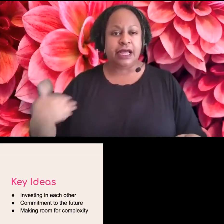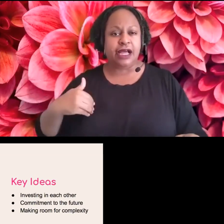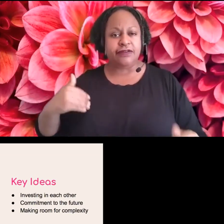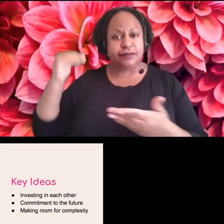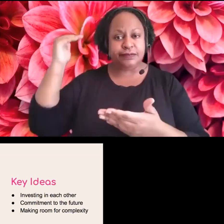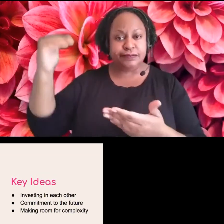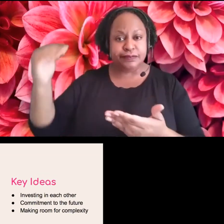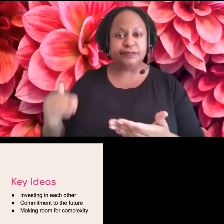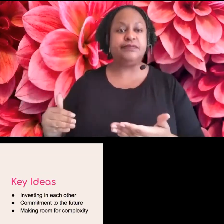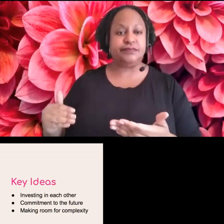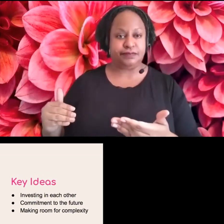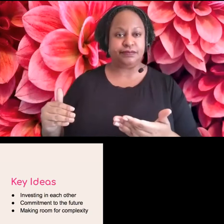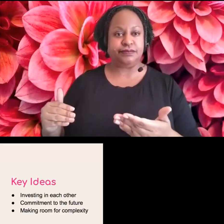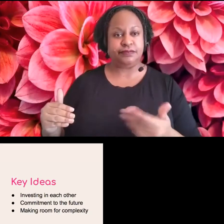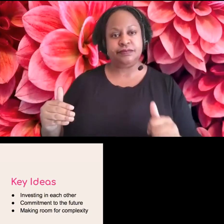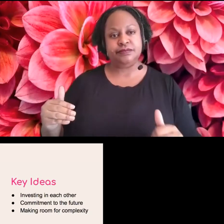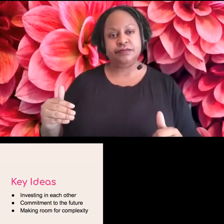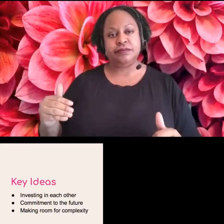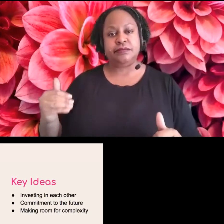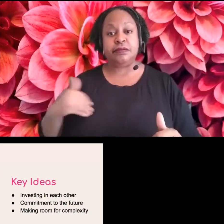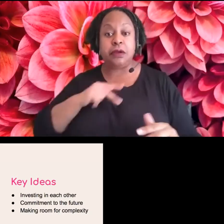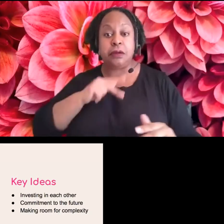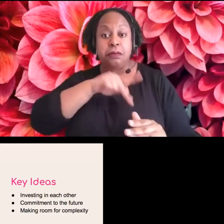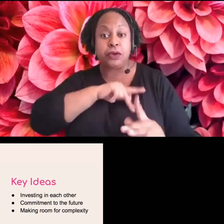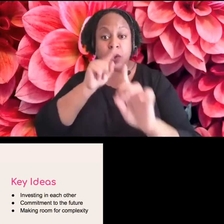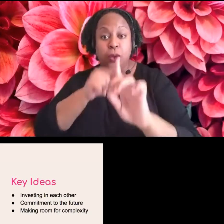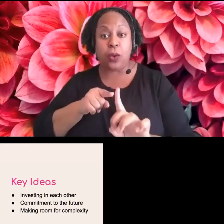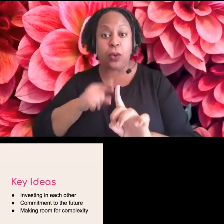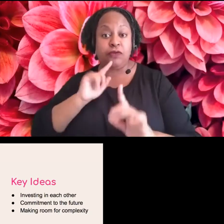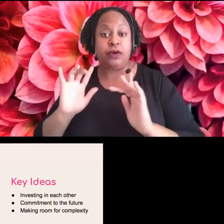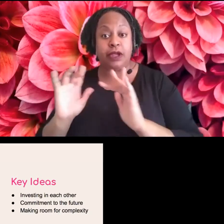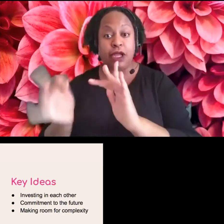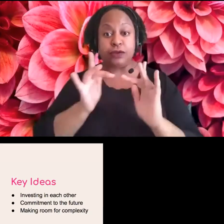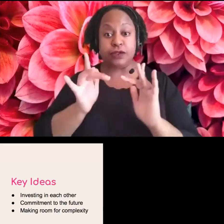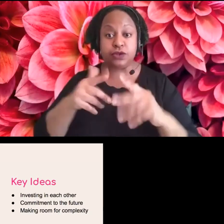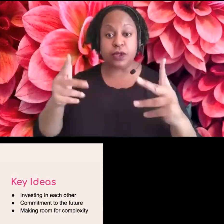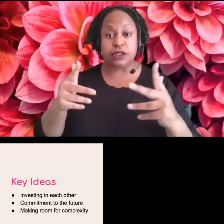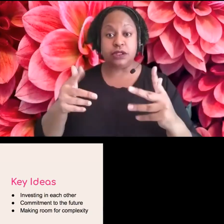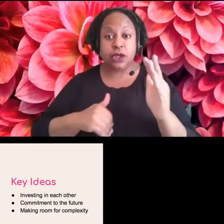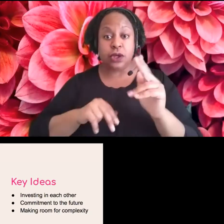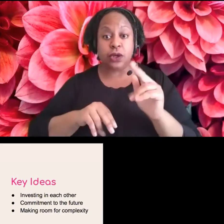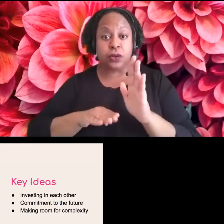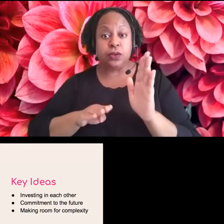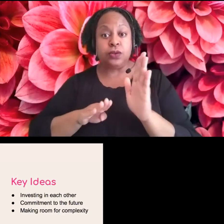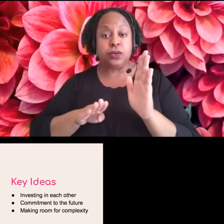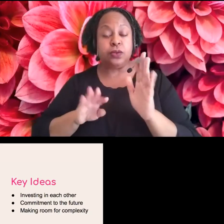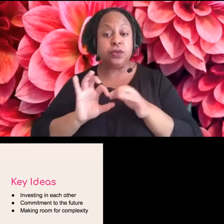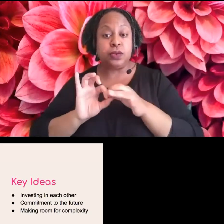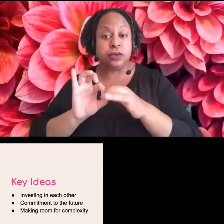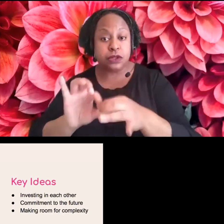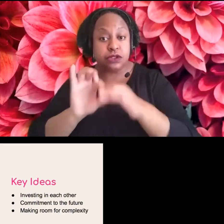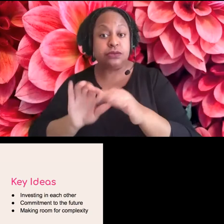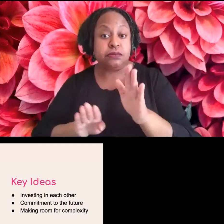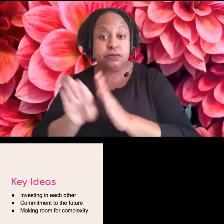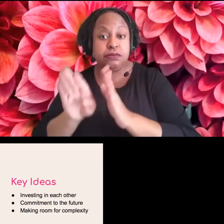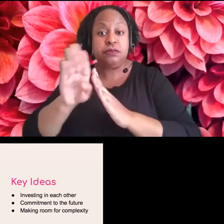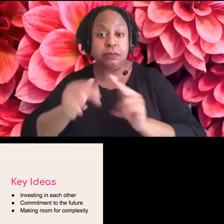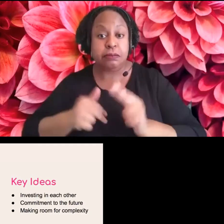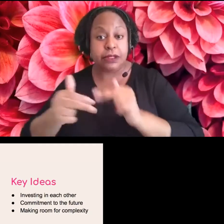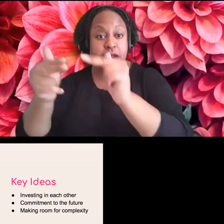personal goals of outreach that I would like to share with you, which is to build relationships, improve communication,